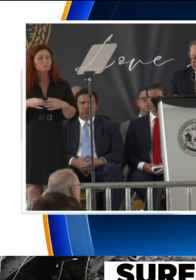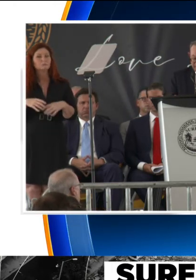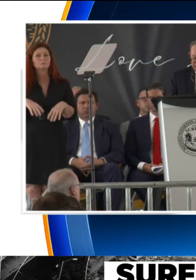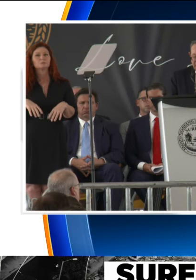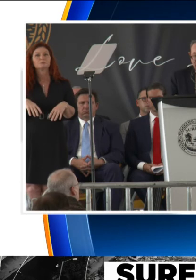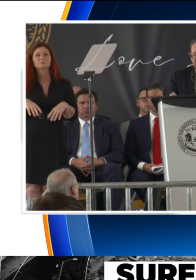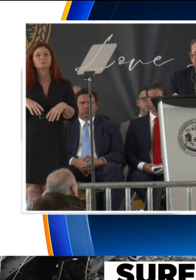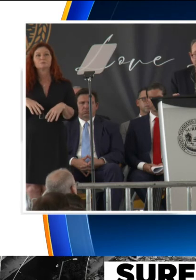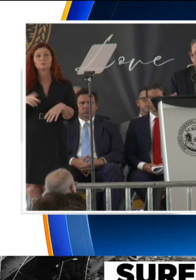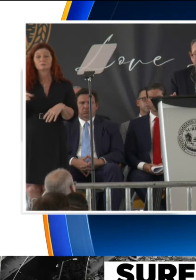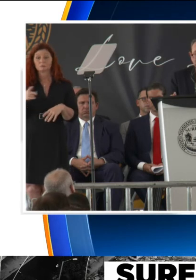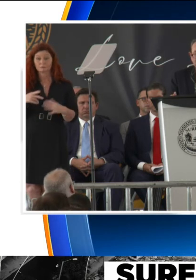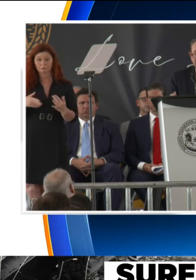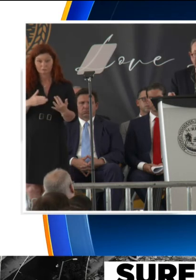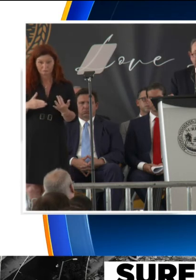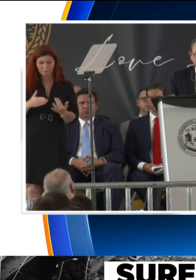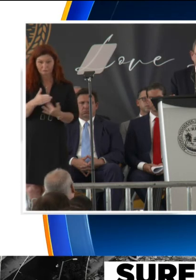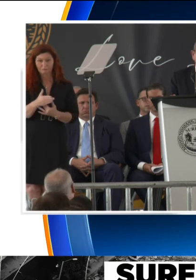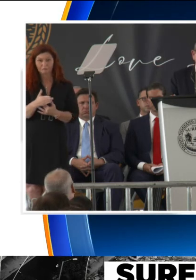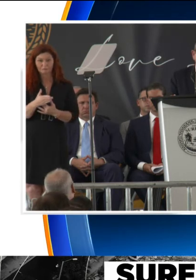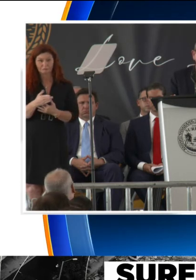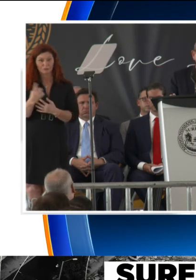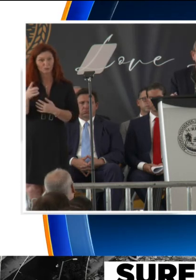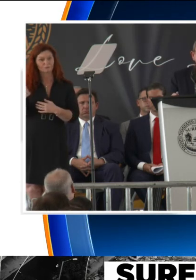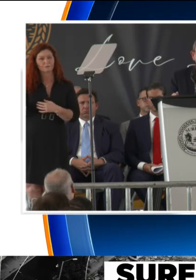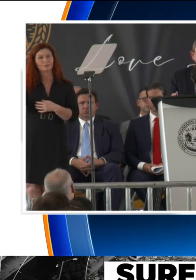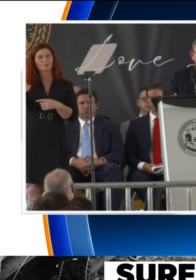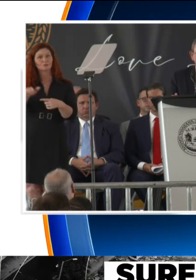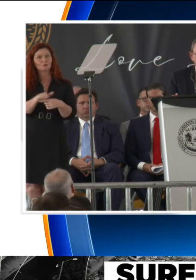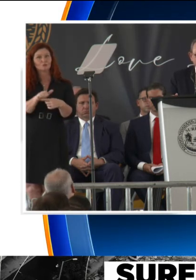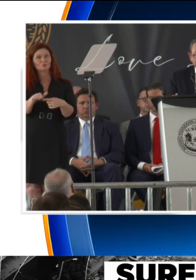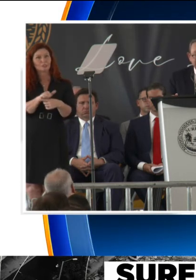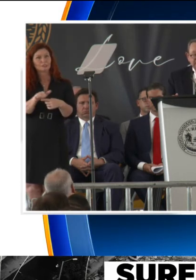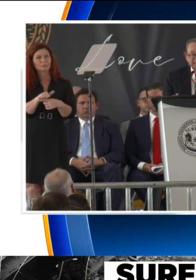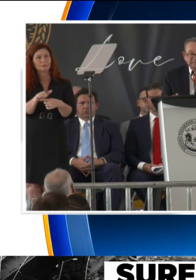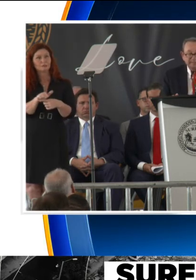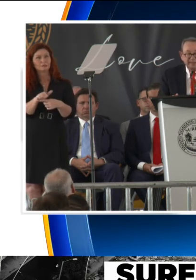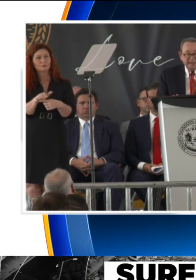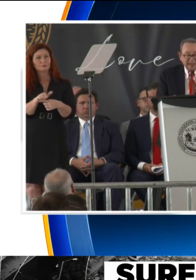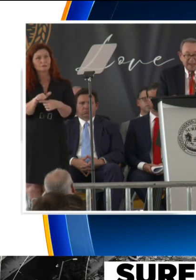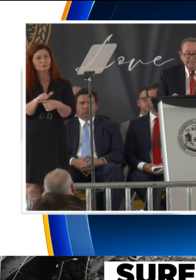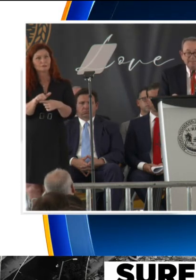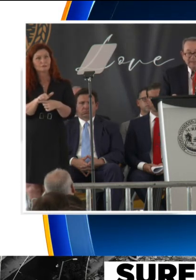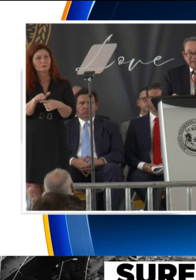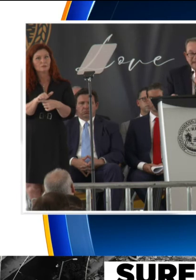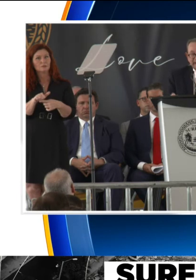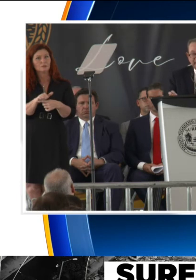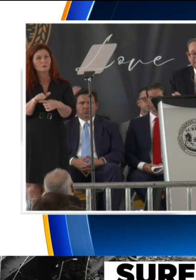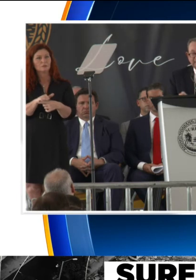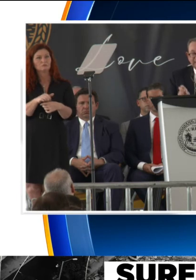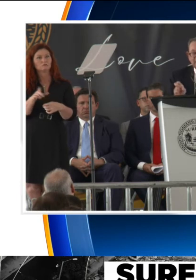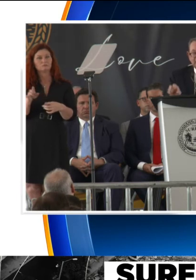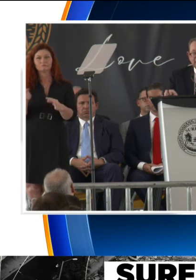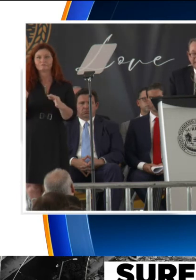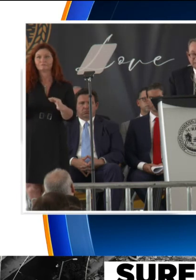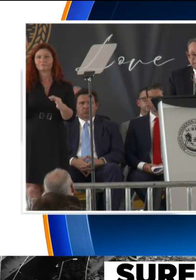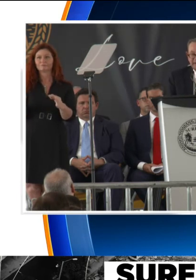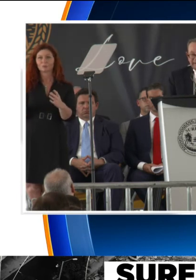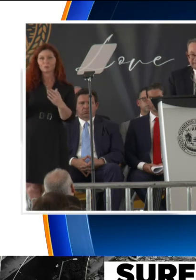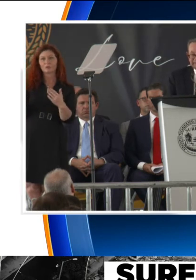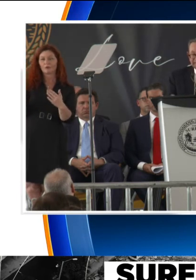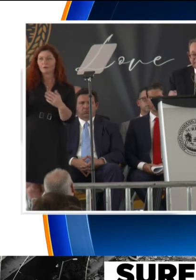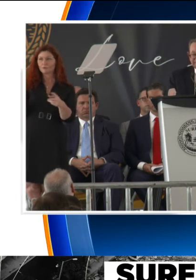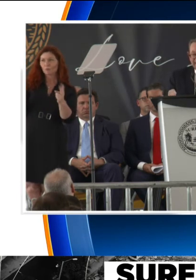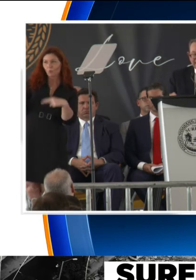to go through one of their training exercises and be there while they